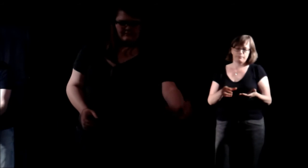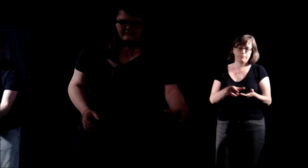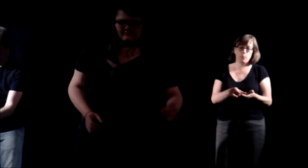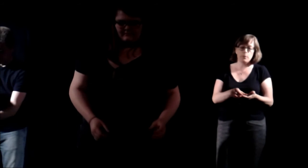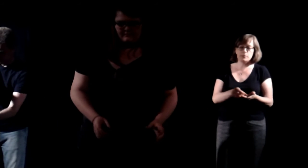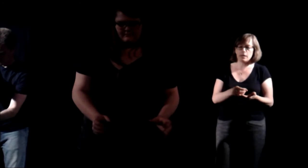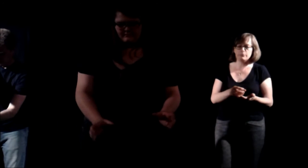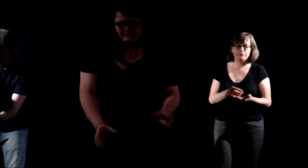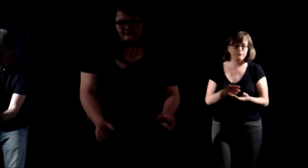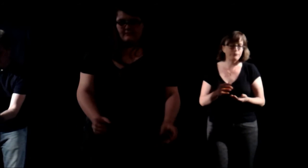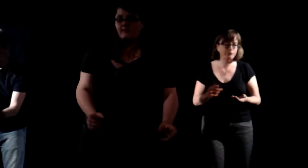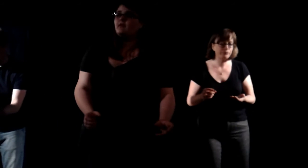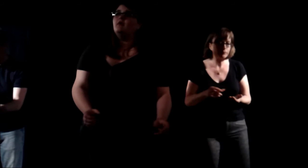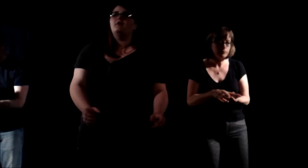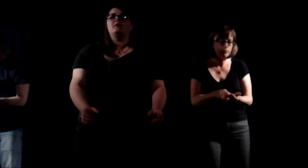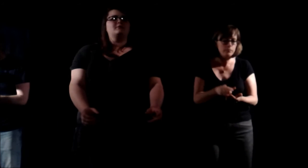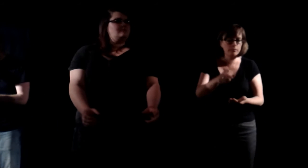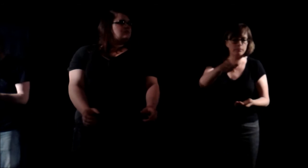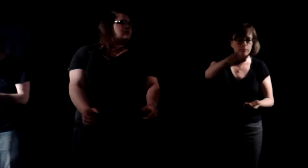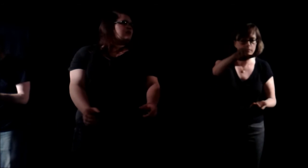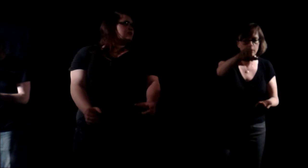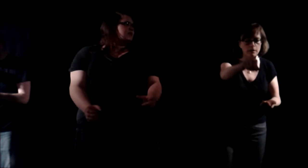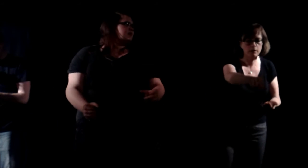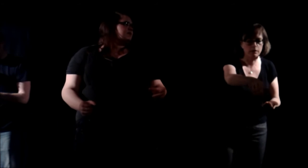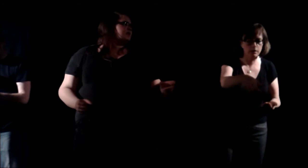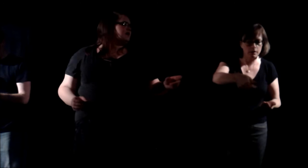What were you saying? You guys aren't even listening.